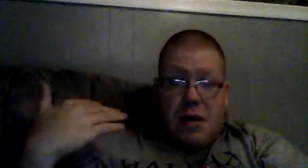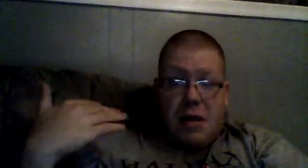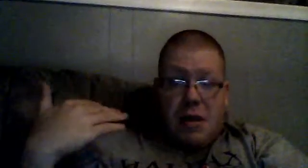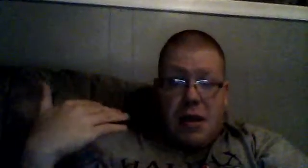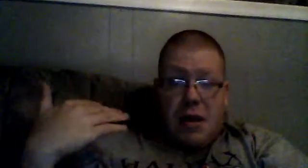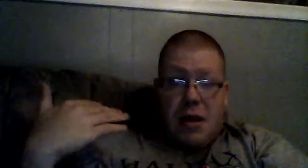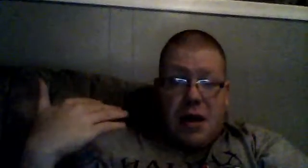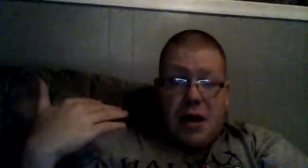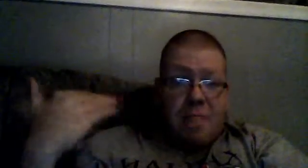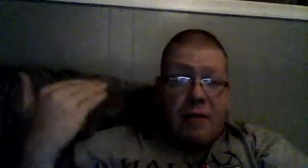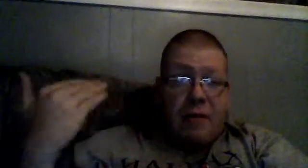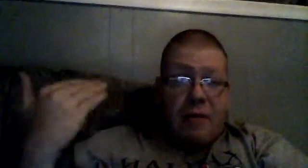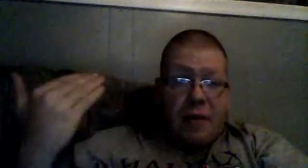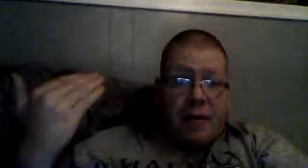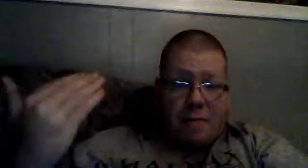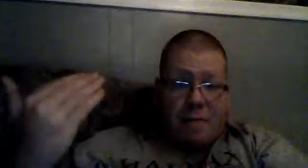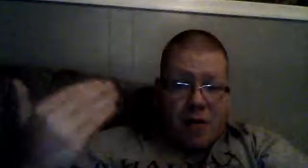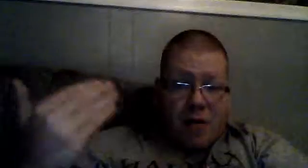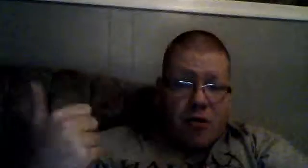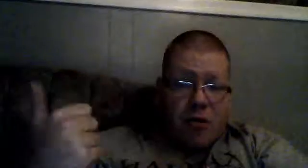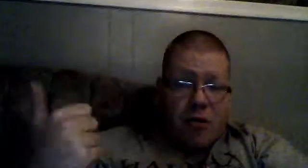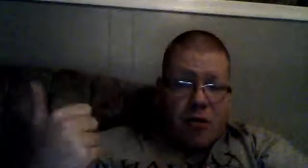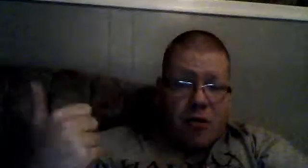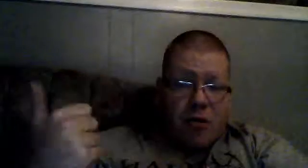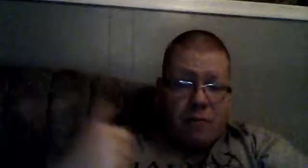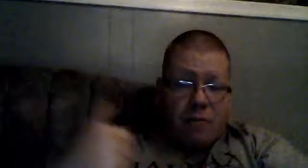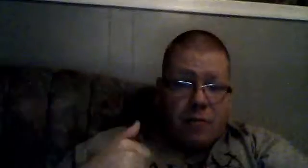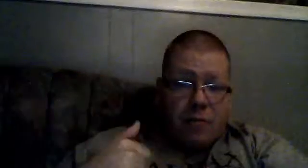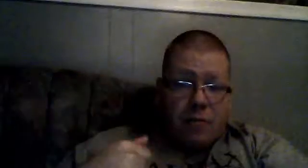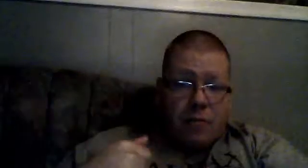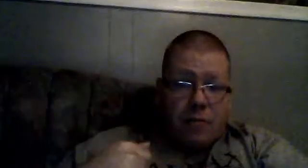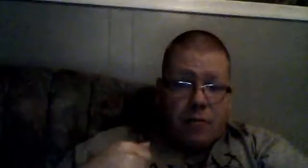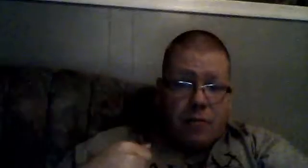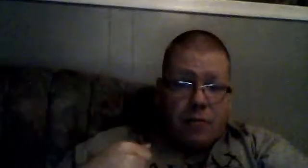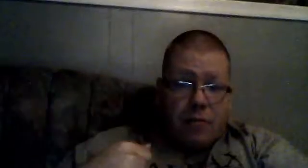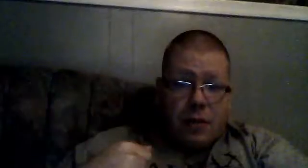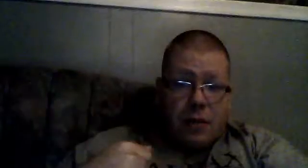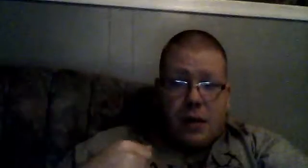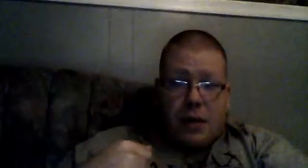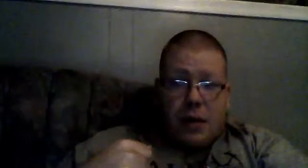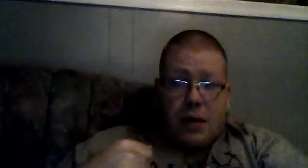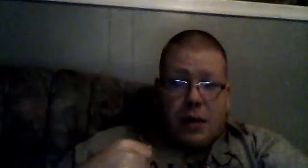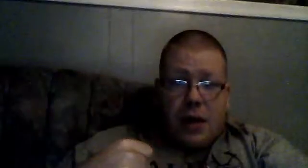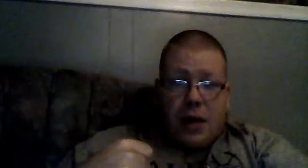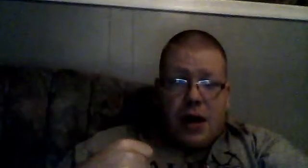his belt, depression, and